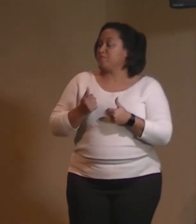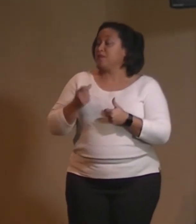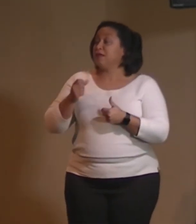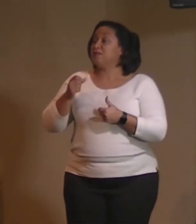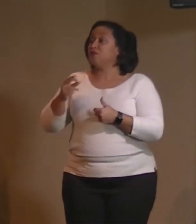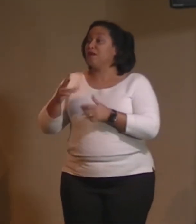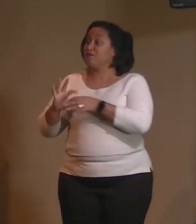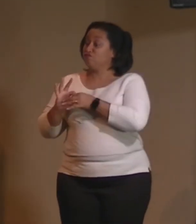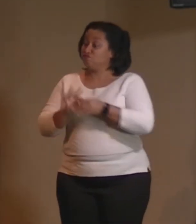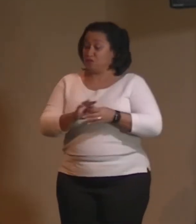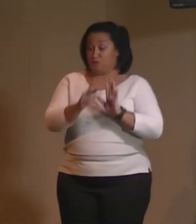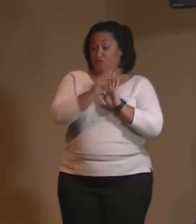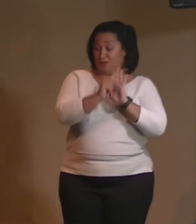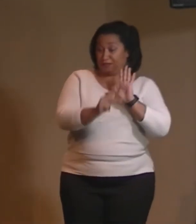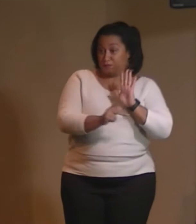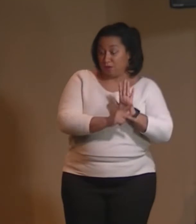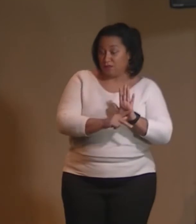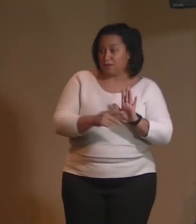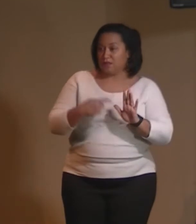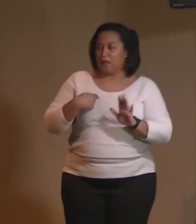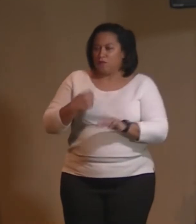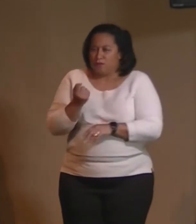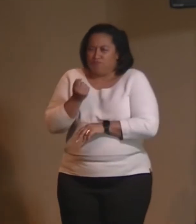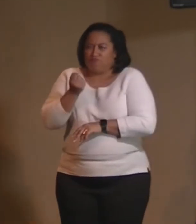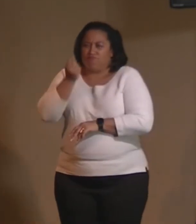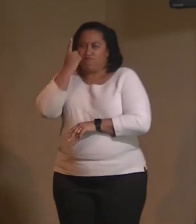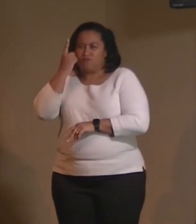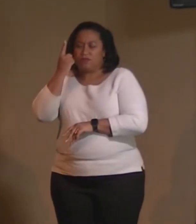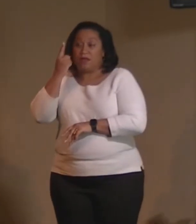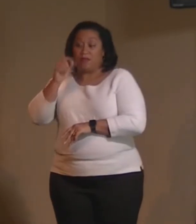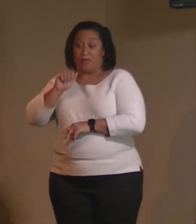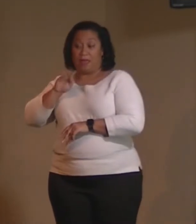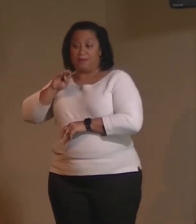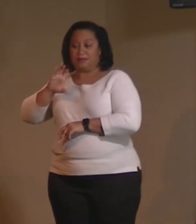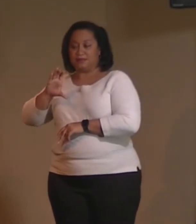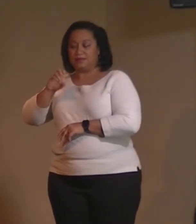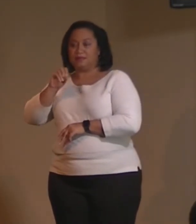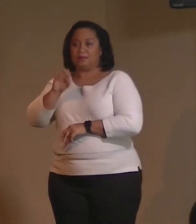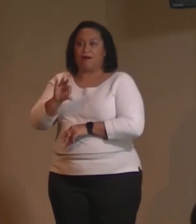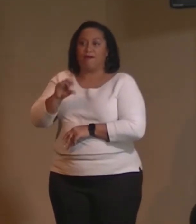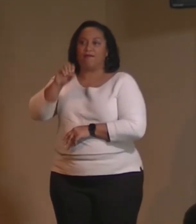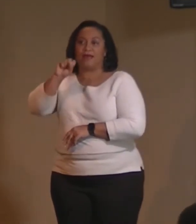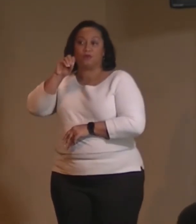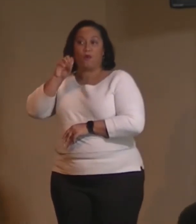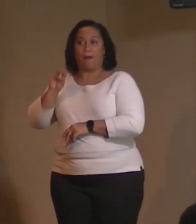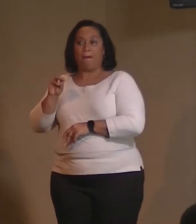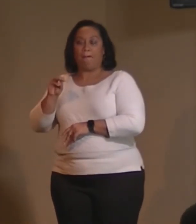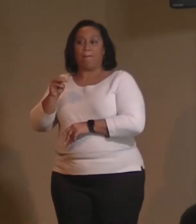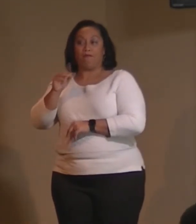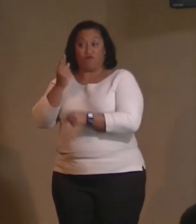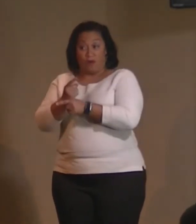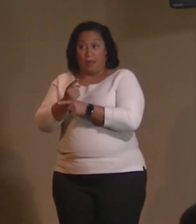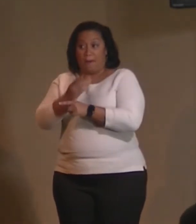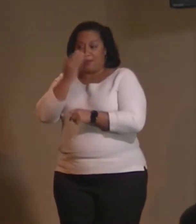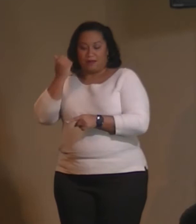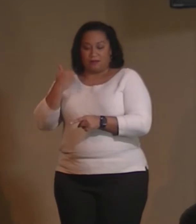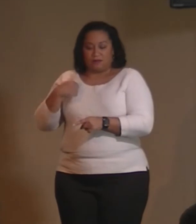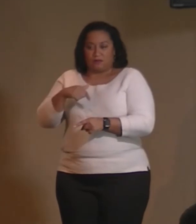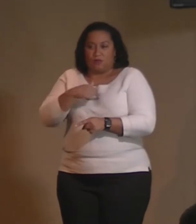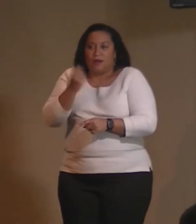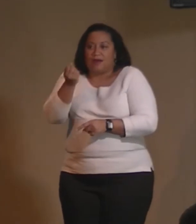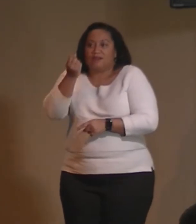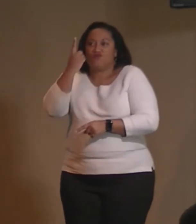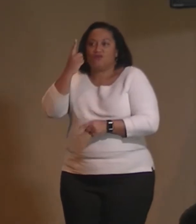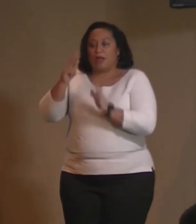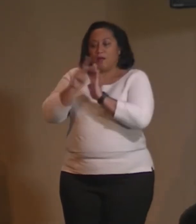based on principle, then we really understand the ABCs of science of mind, right? Because that would mean we know what principle